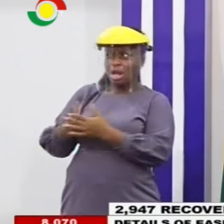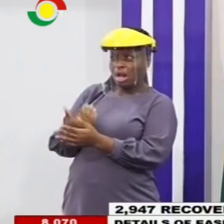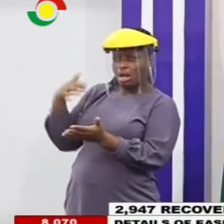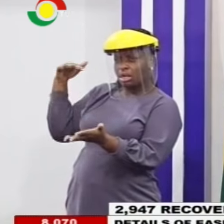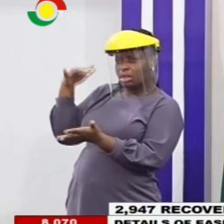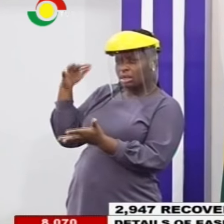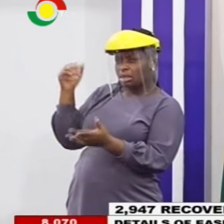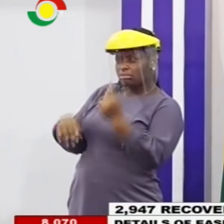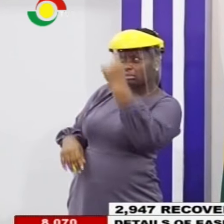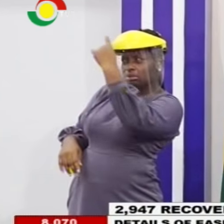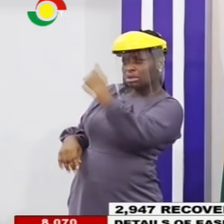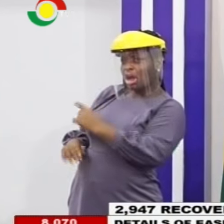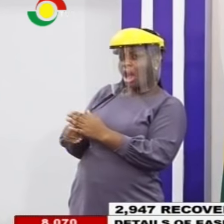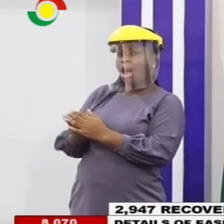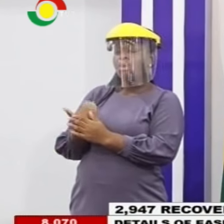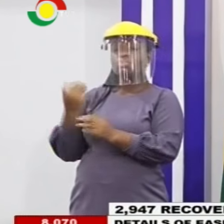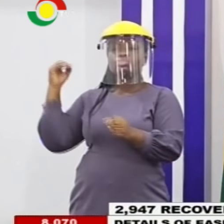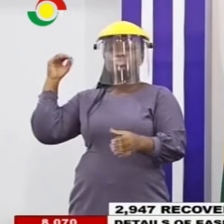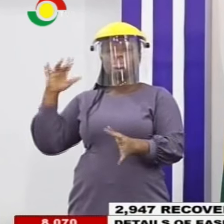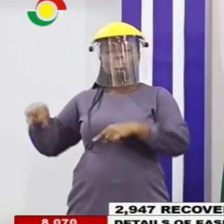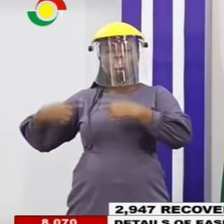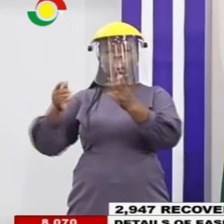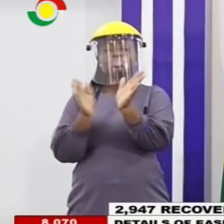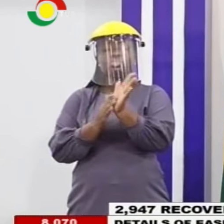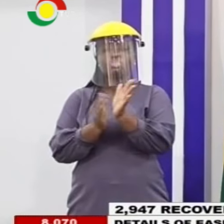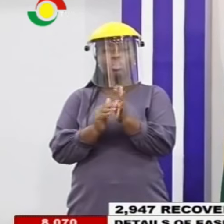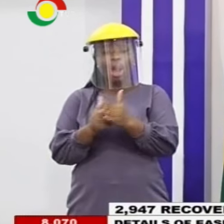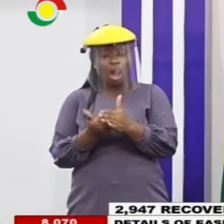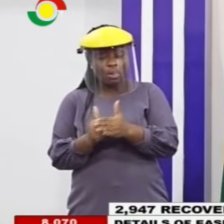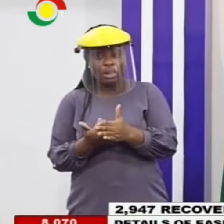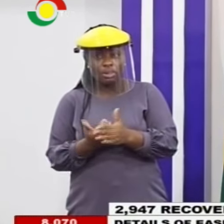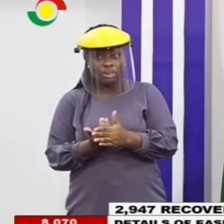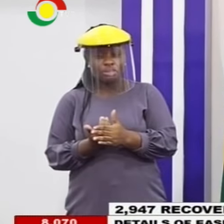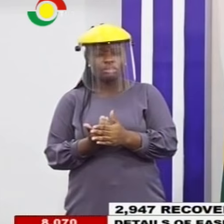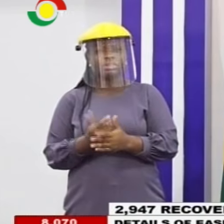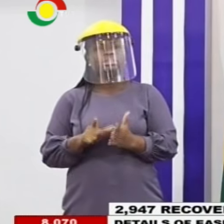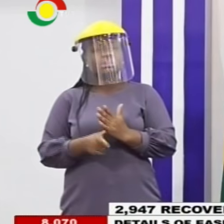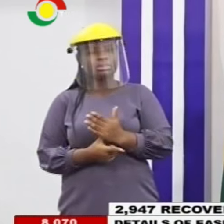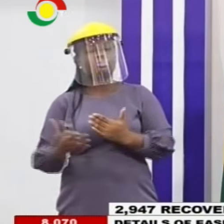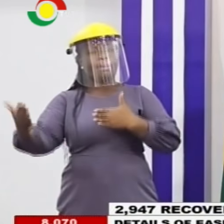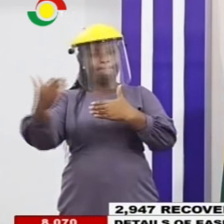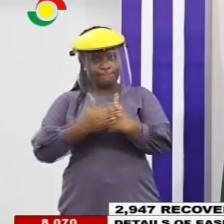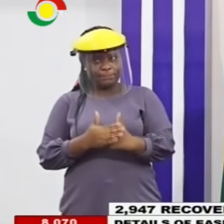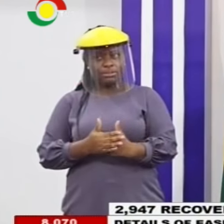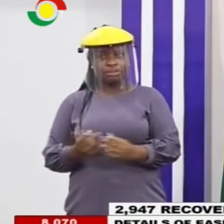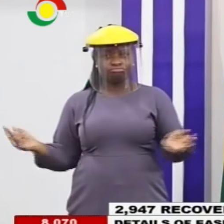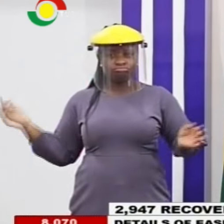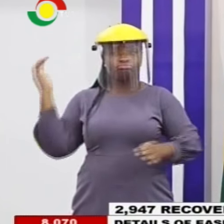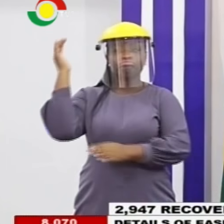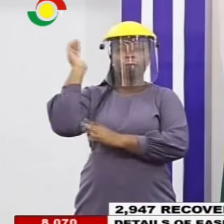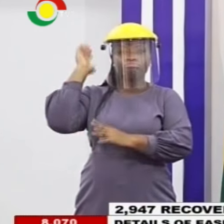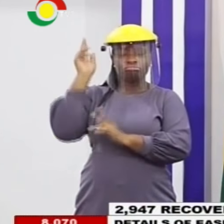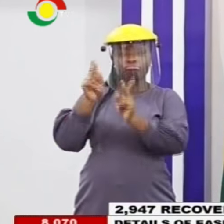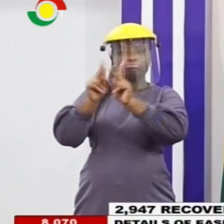opening the final year students, the virus would behave. Then we will come back to Guineans with that reopening